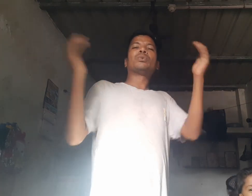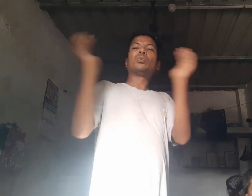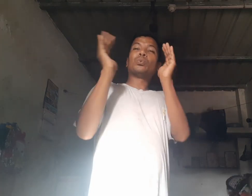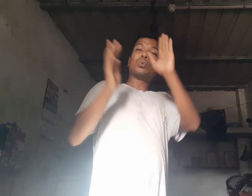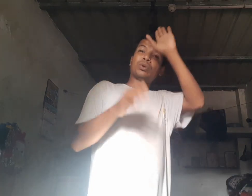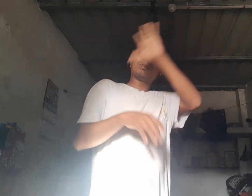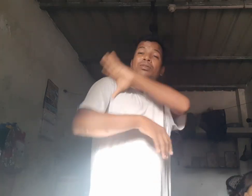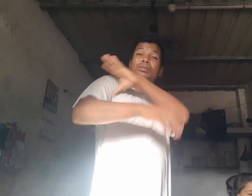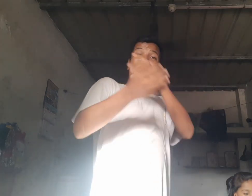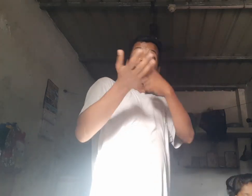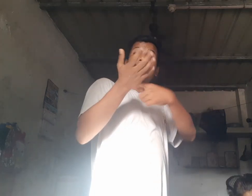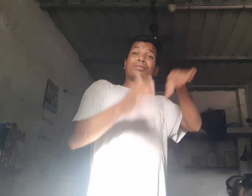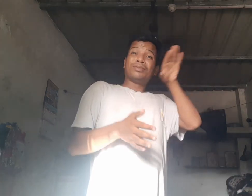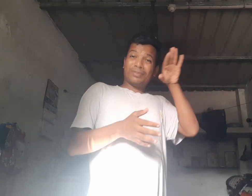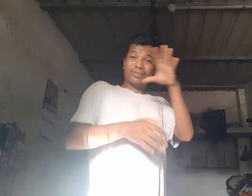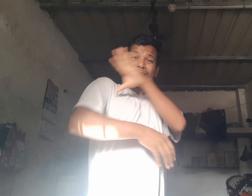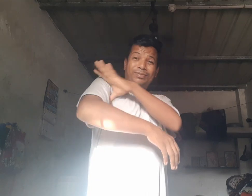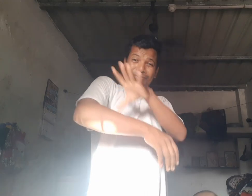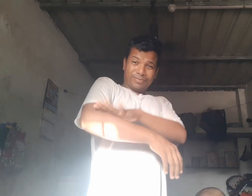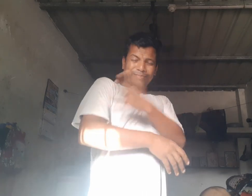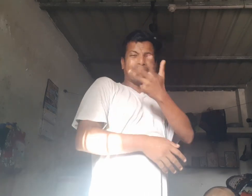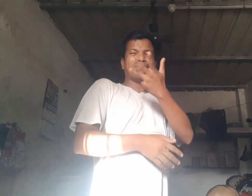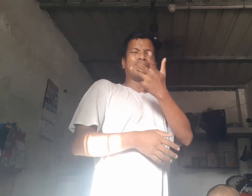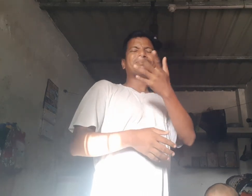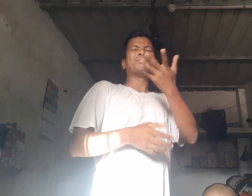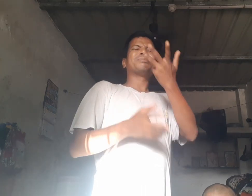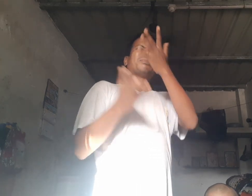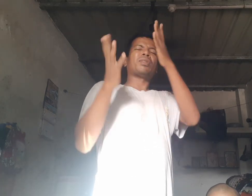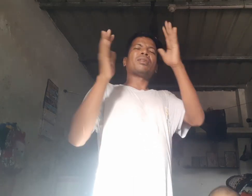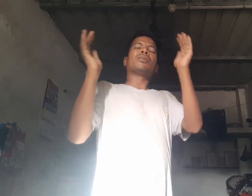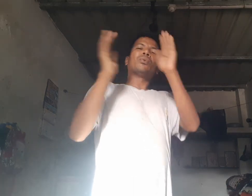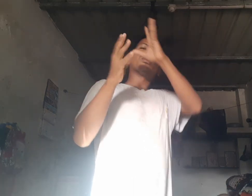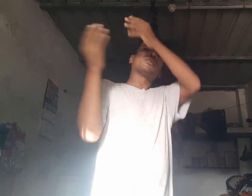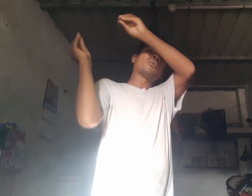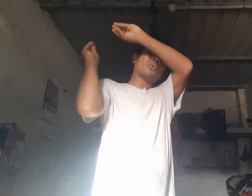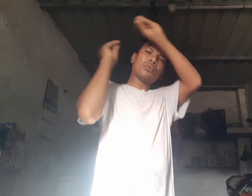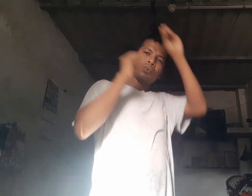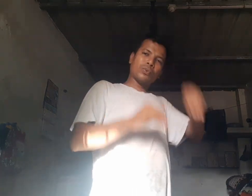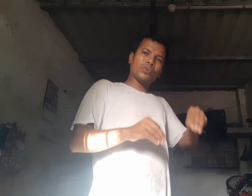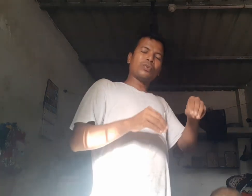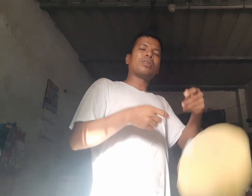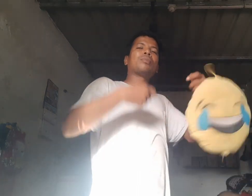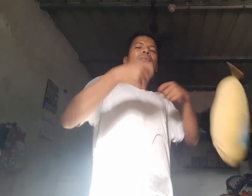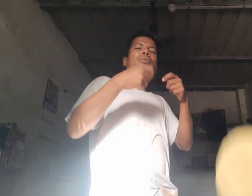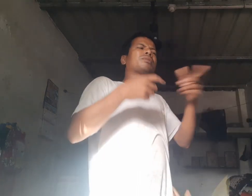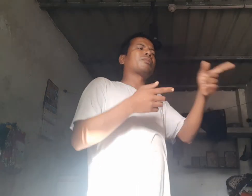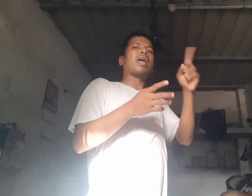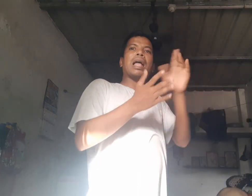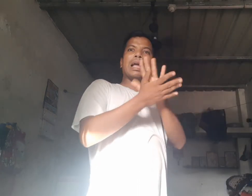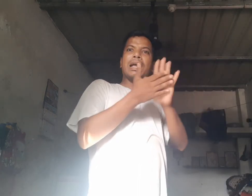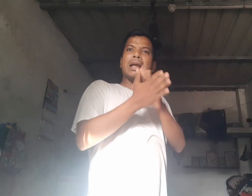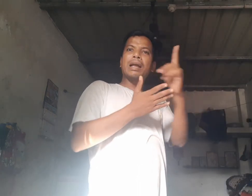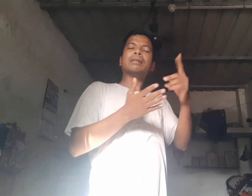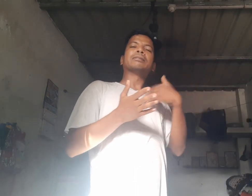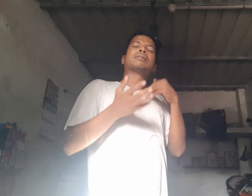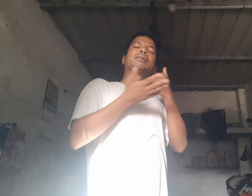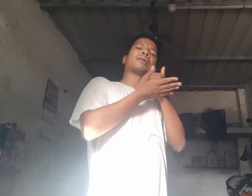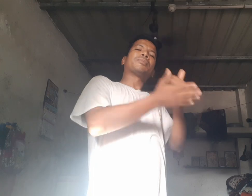to I love